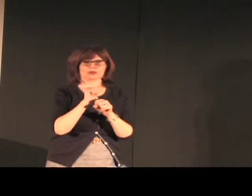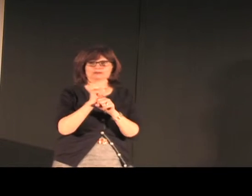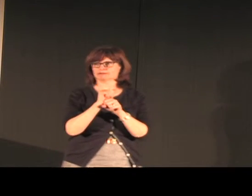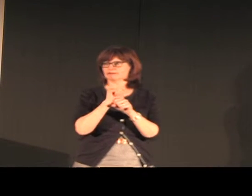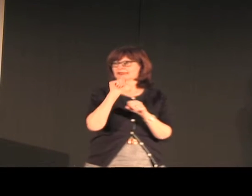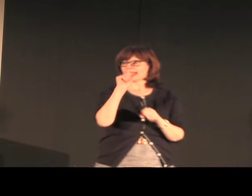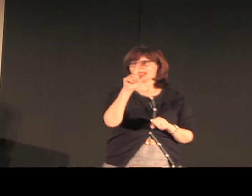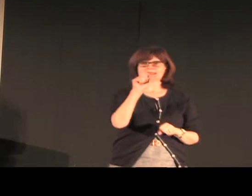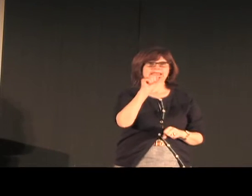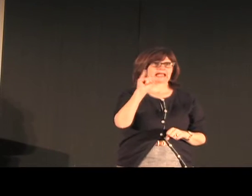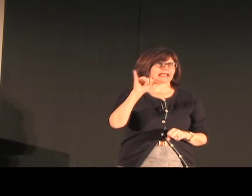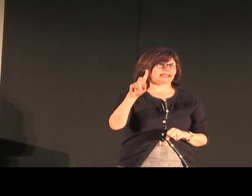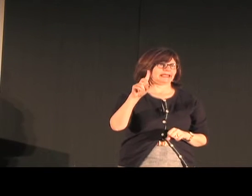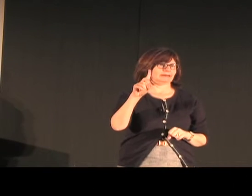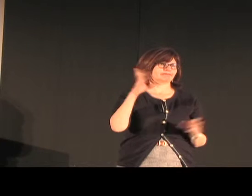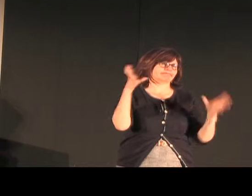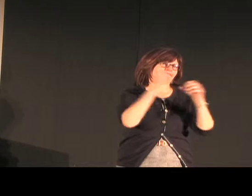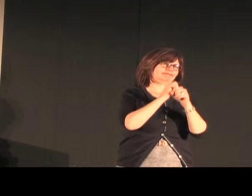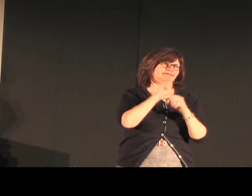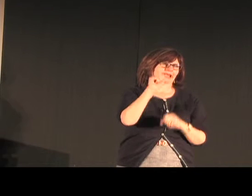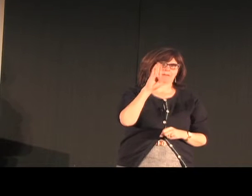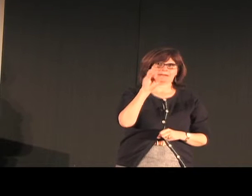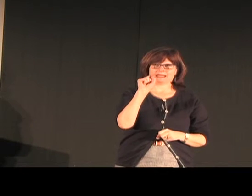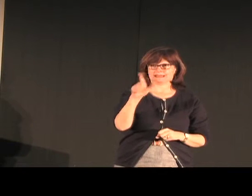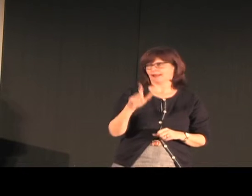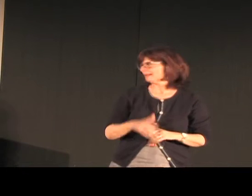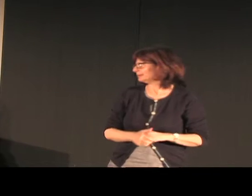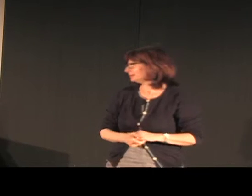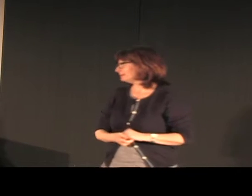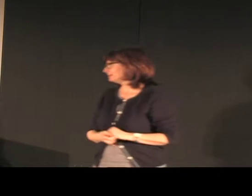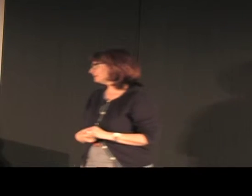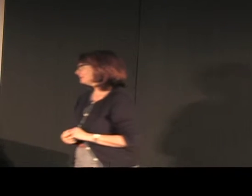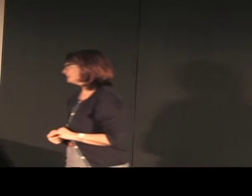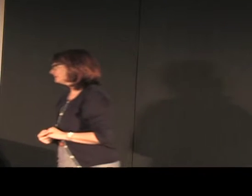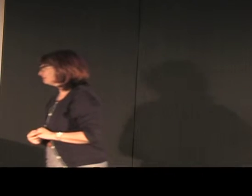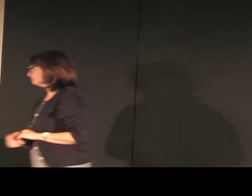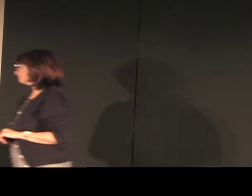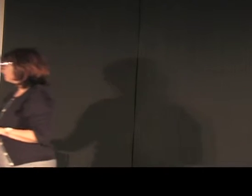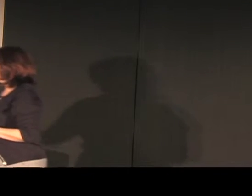And where I have been working in Isayid. Where we're studying ABSL.